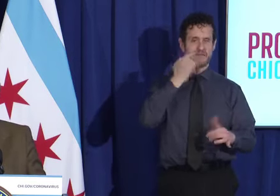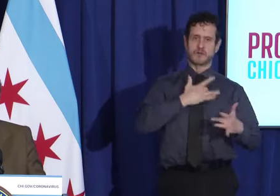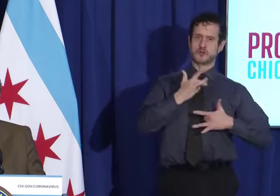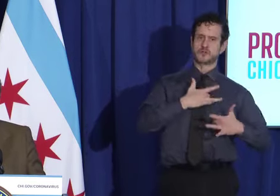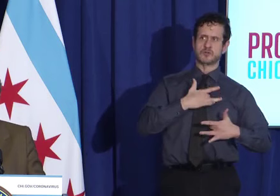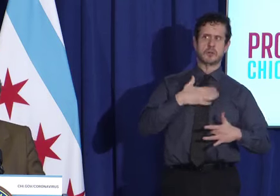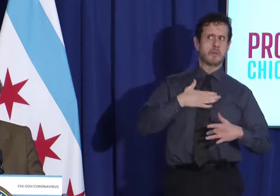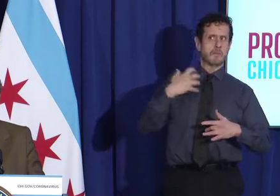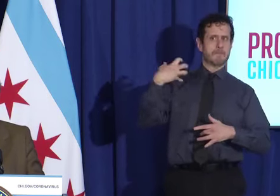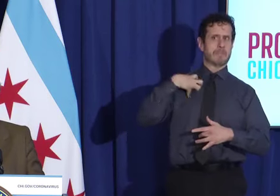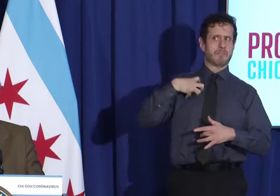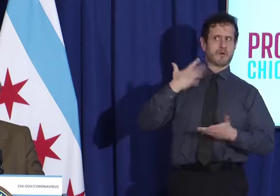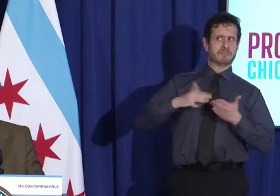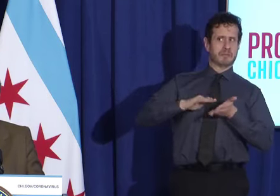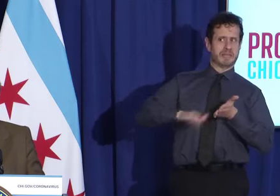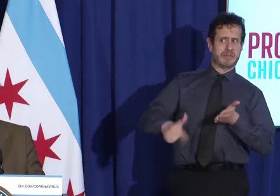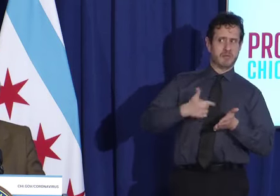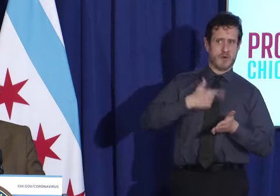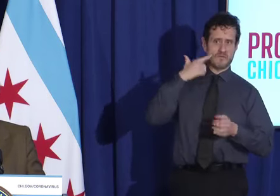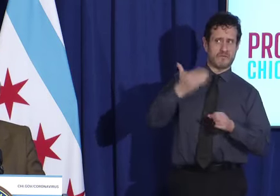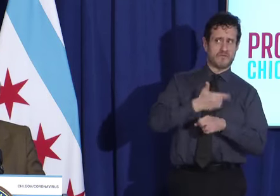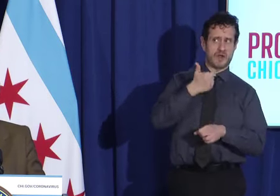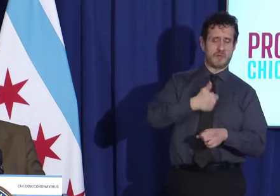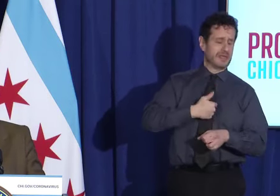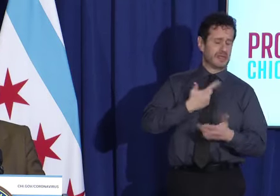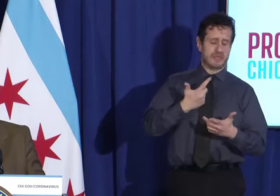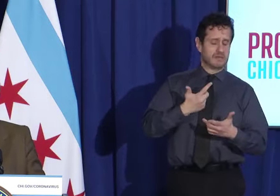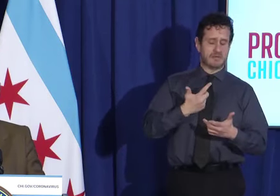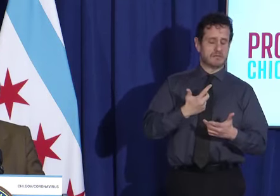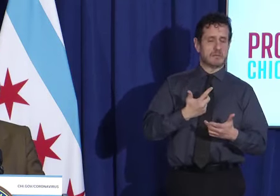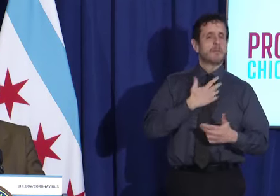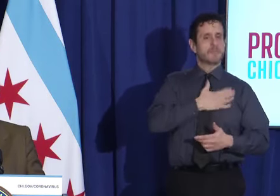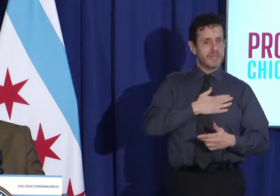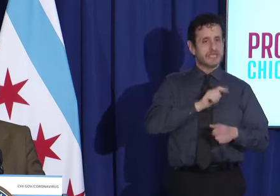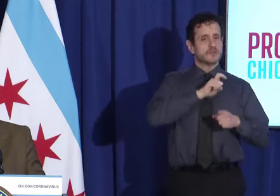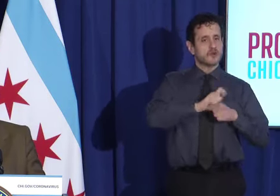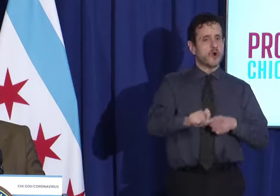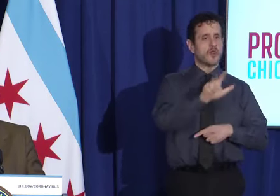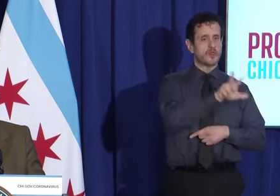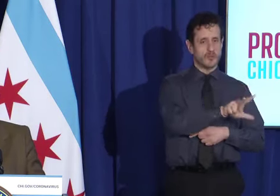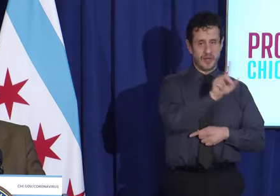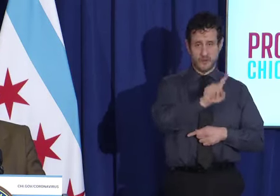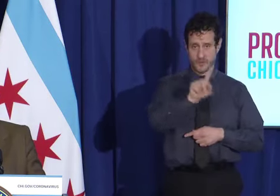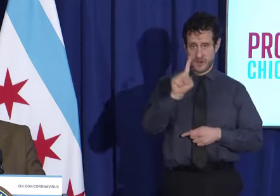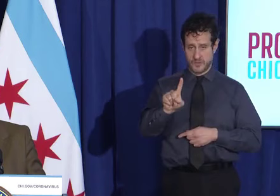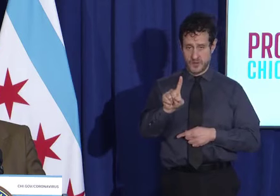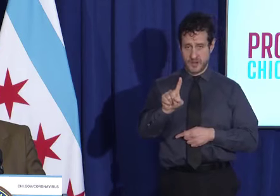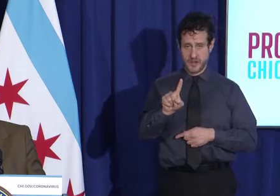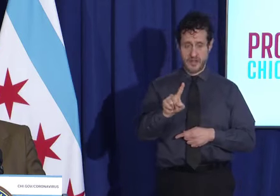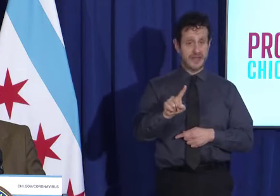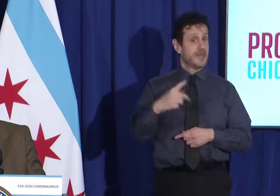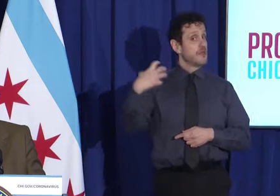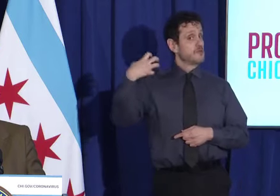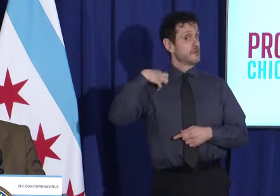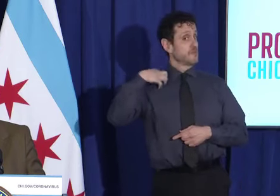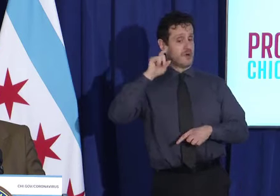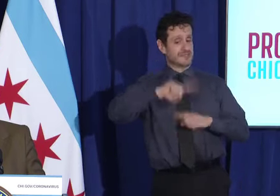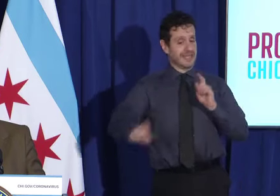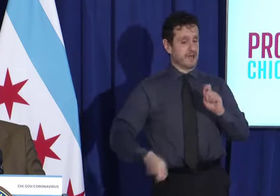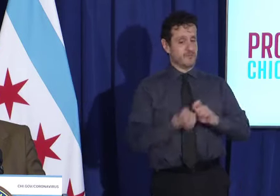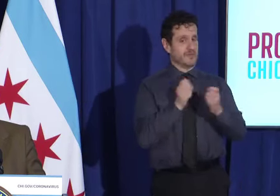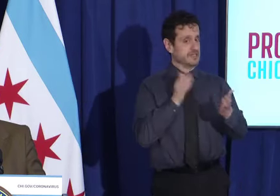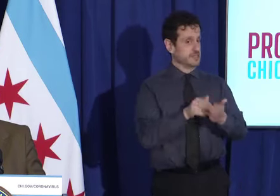please do call 311. We have anti-retaliation protections for workers.